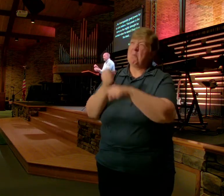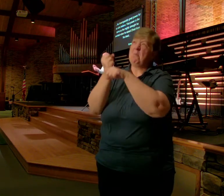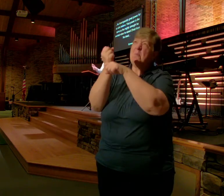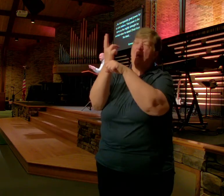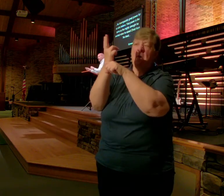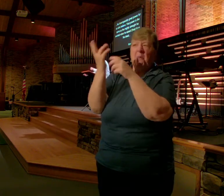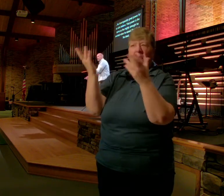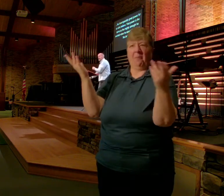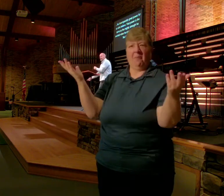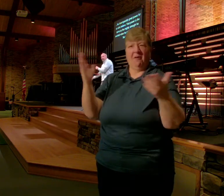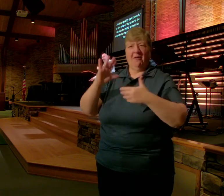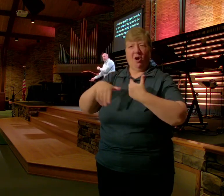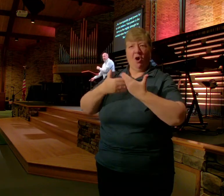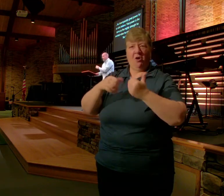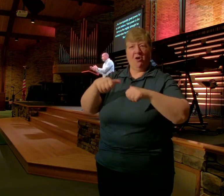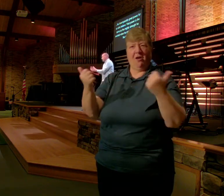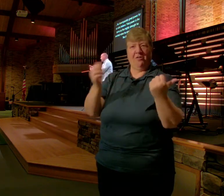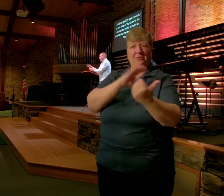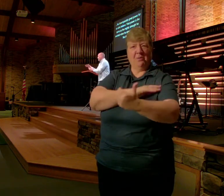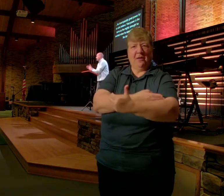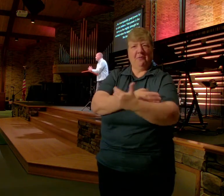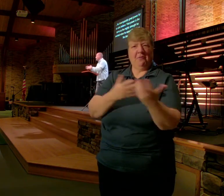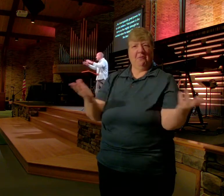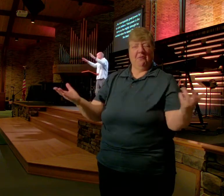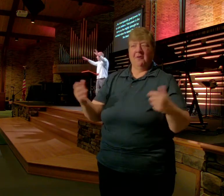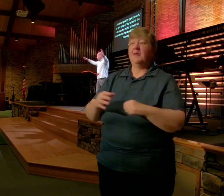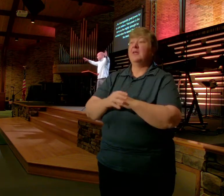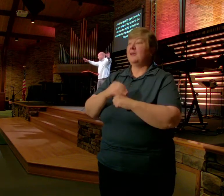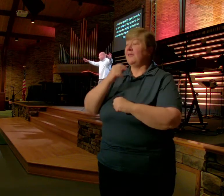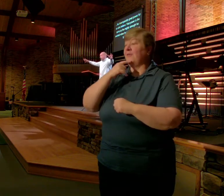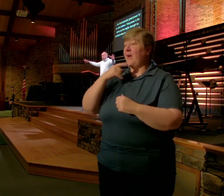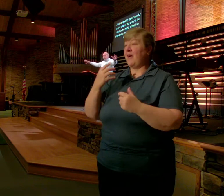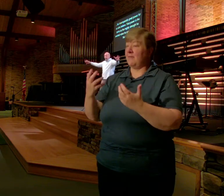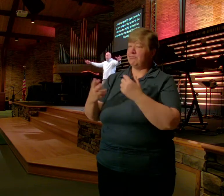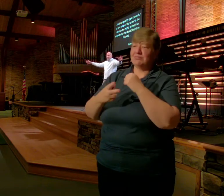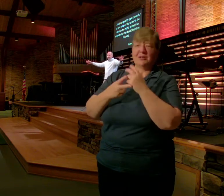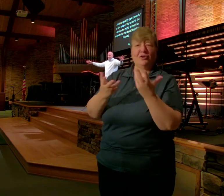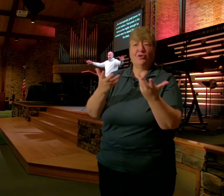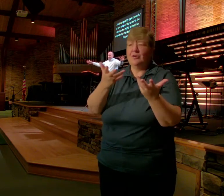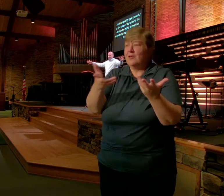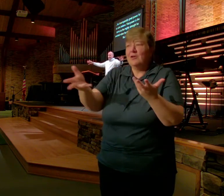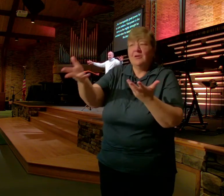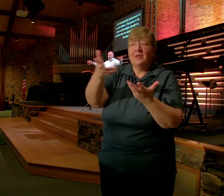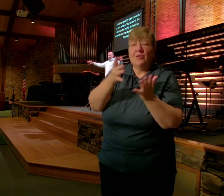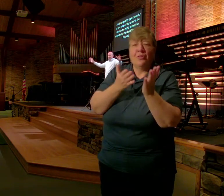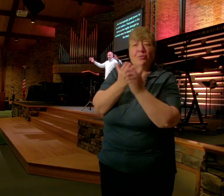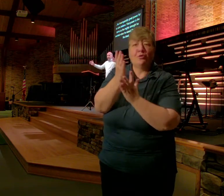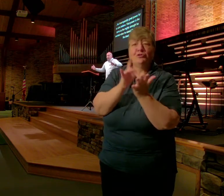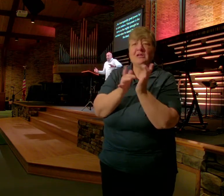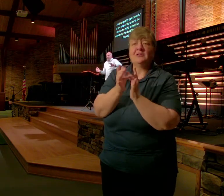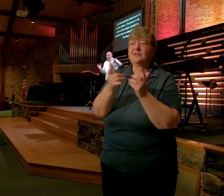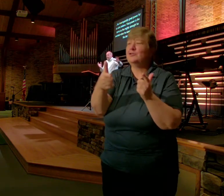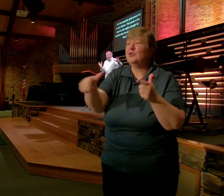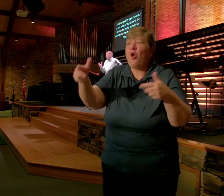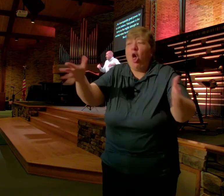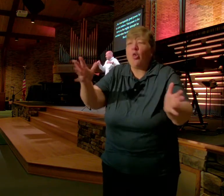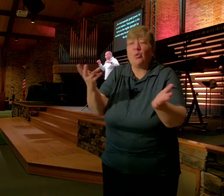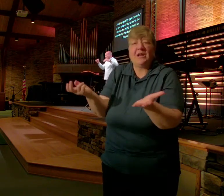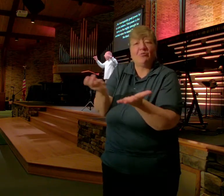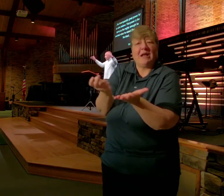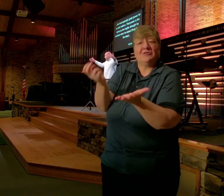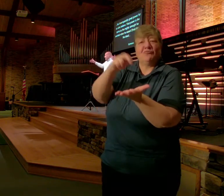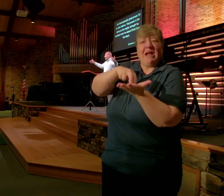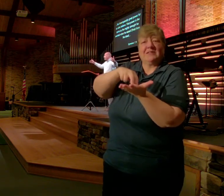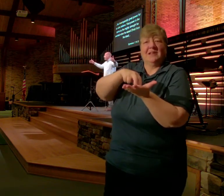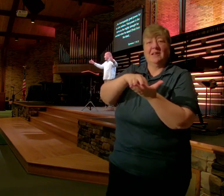Means in God's Economy Through faith In Jesus Christ You've already Been resurrected Through faith In Jesus You